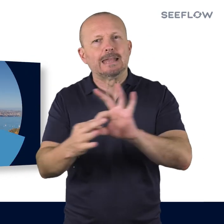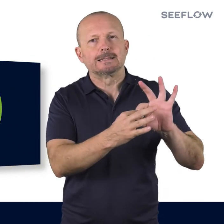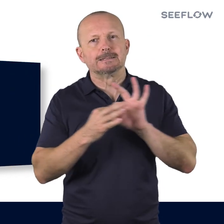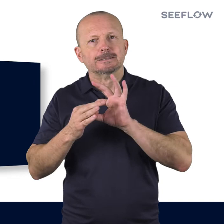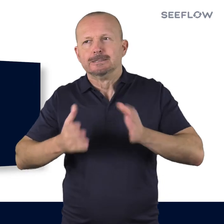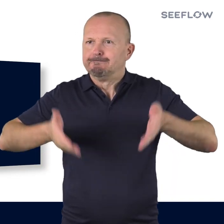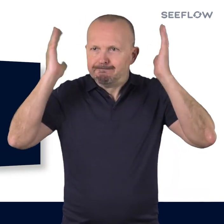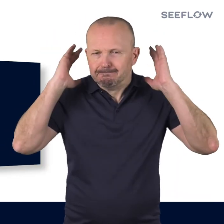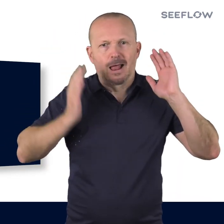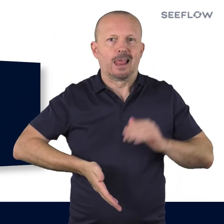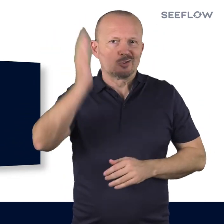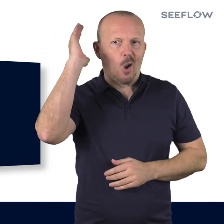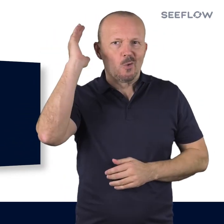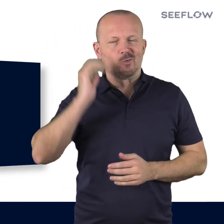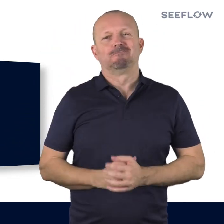Let's go there.